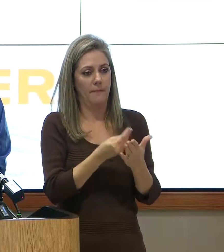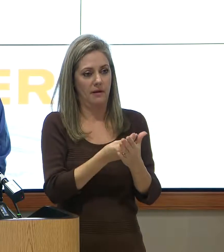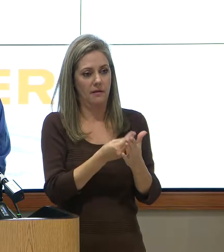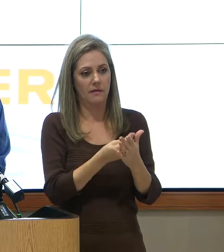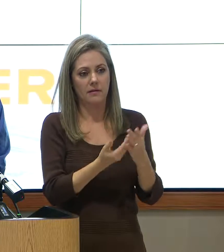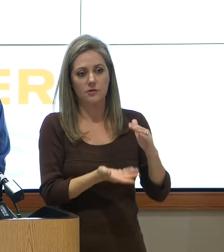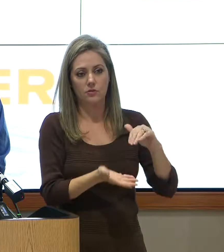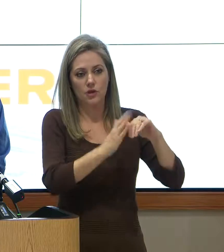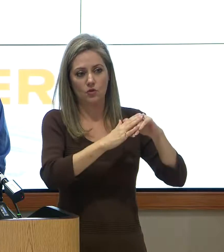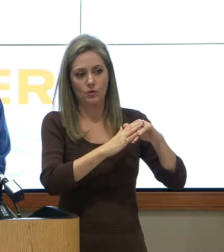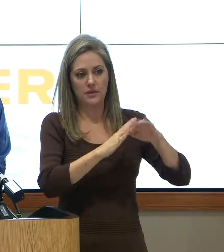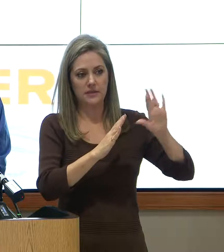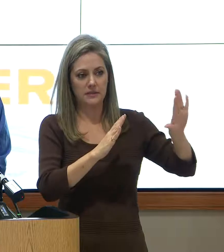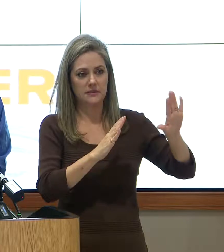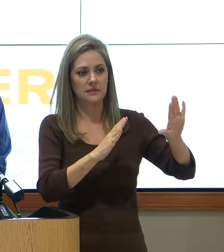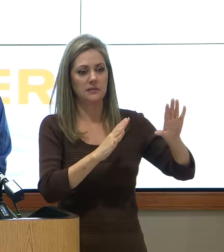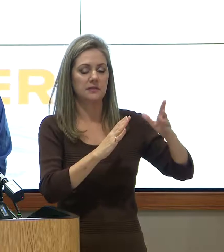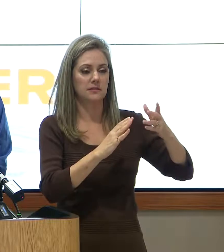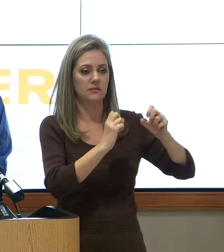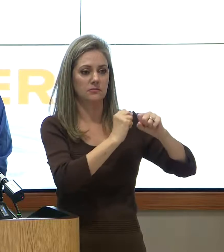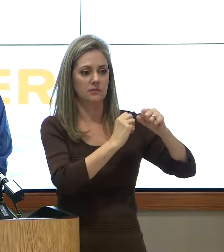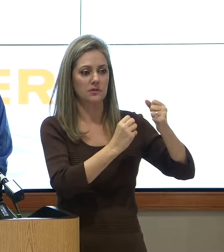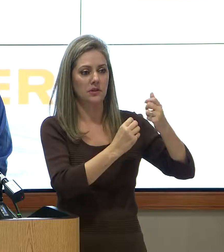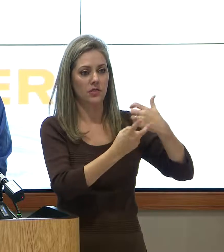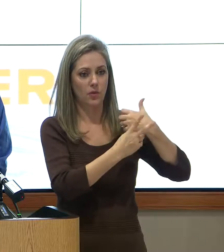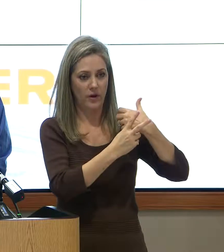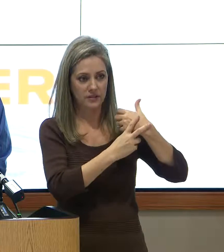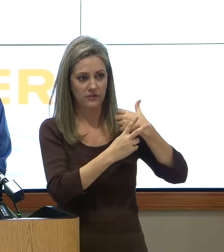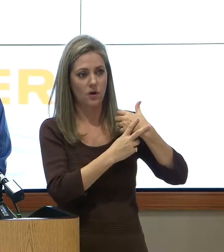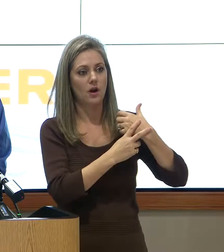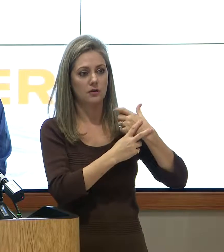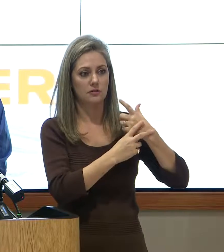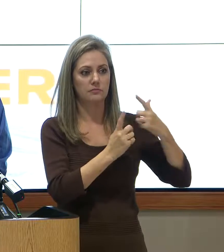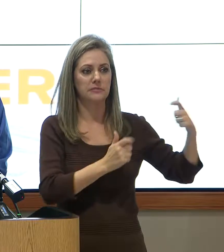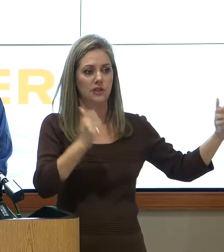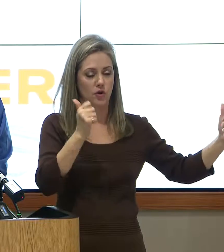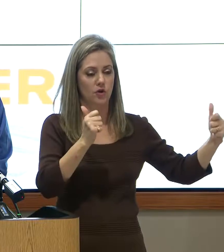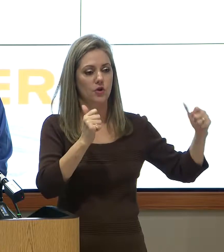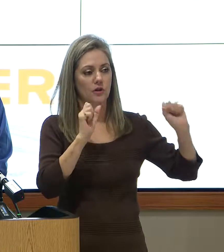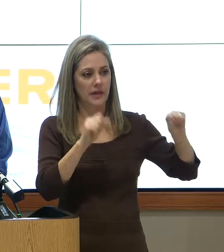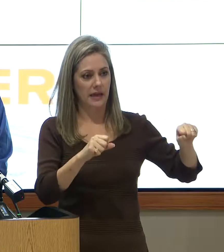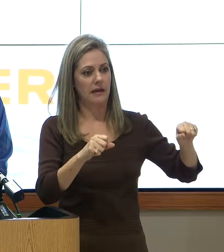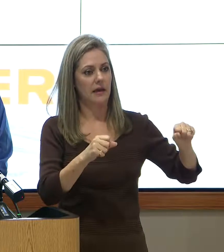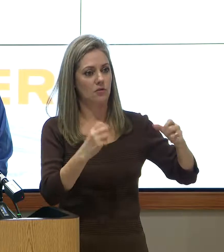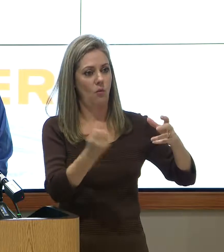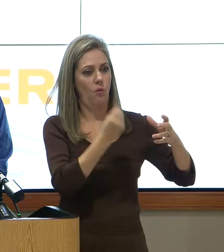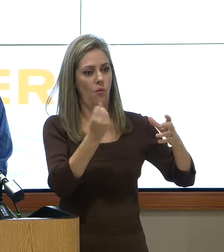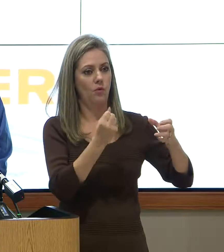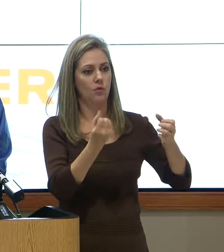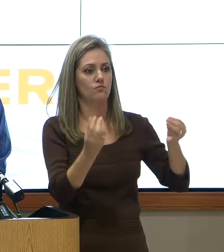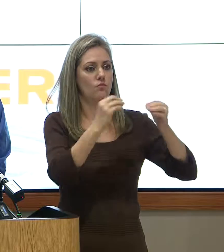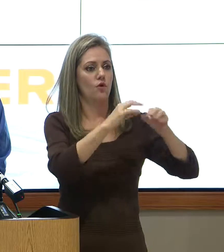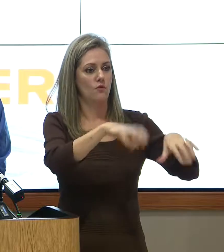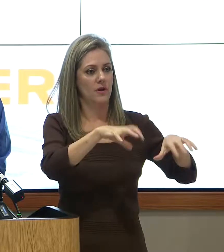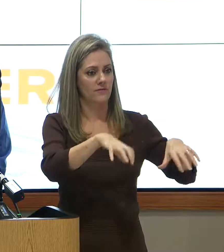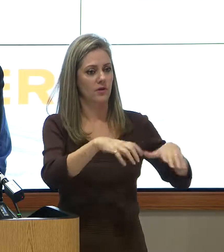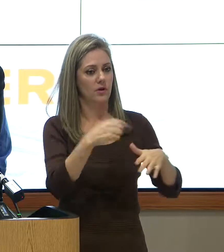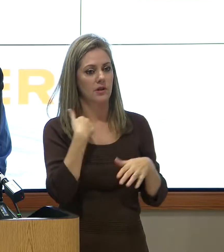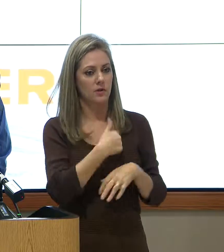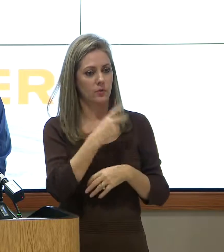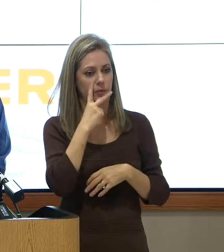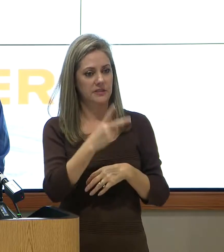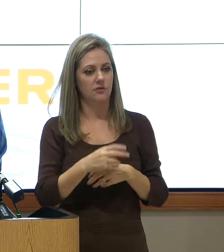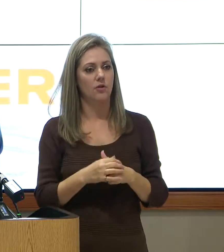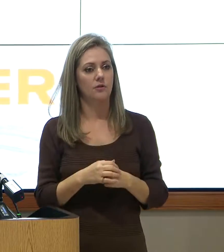capacity and ability for these reservoirs to accommodate these significant rainfall that we saw. So